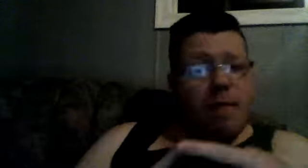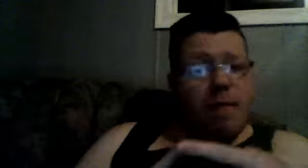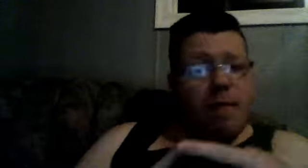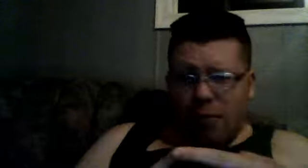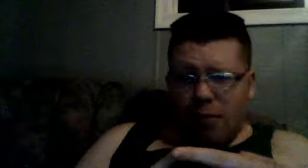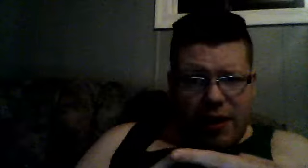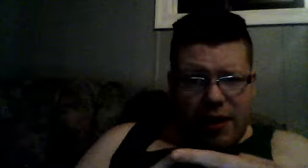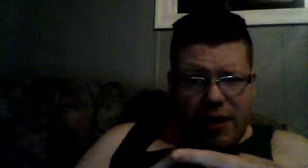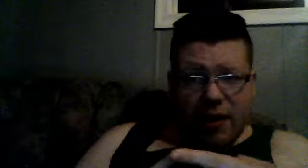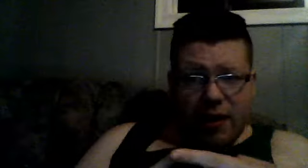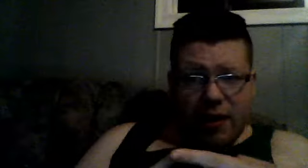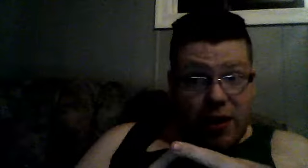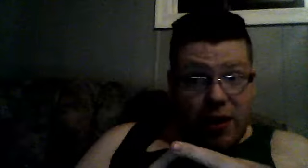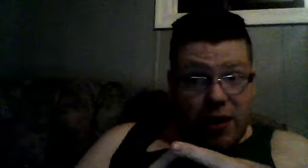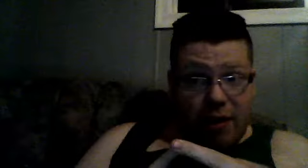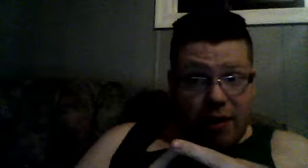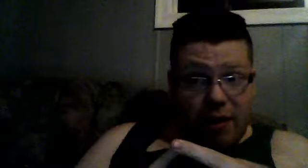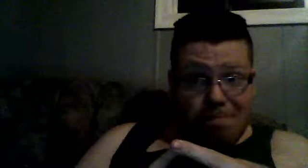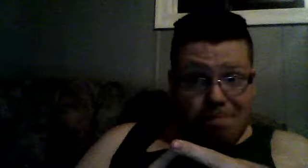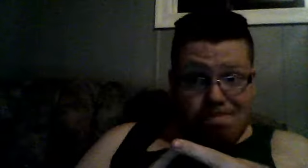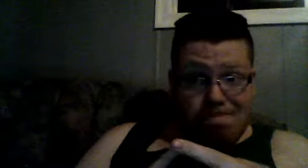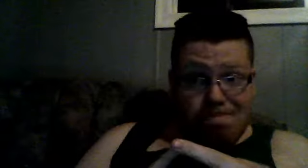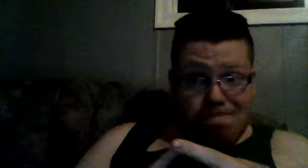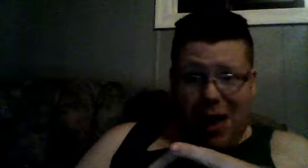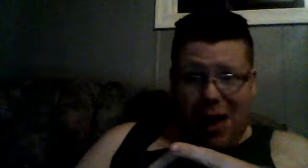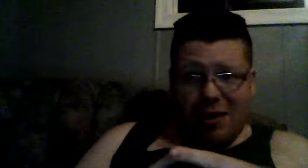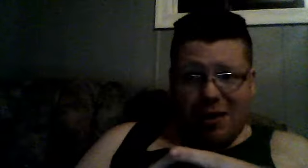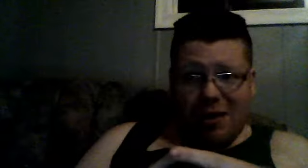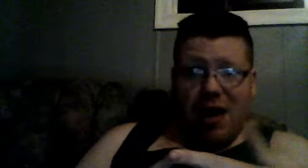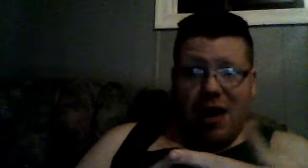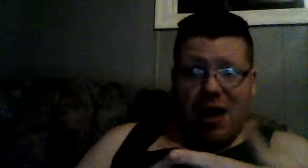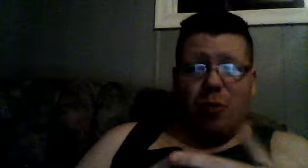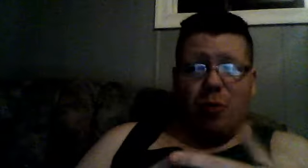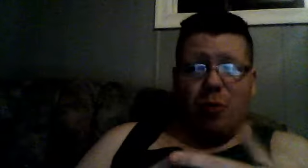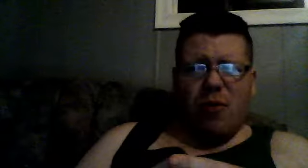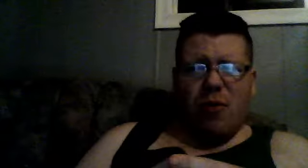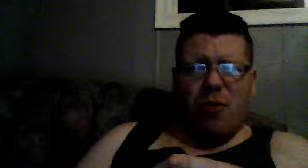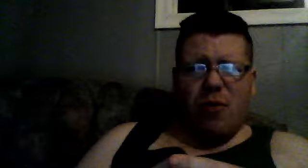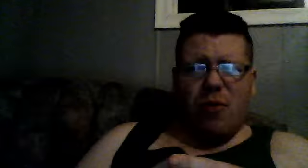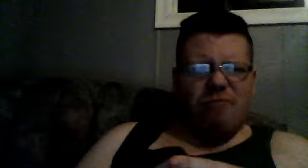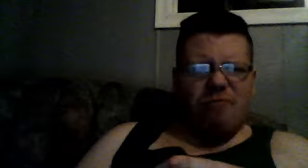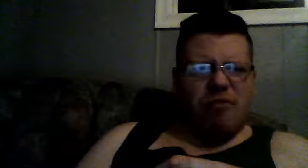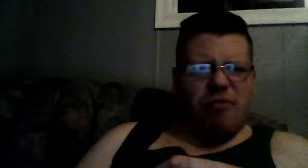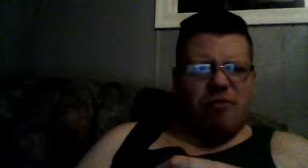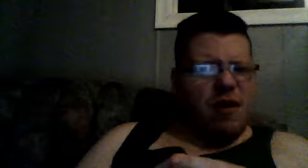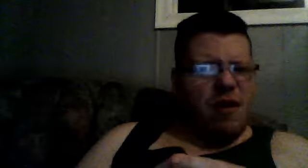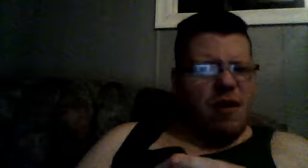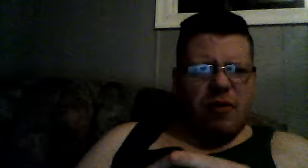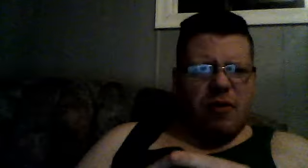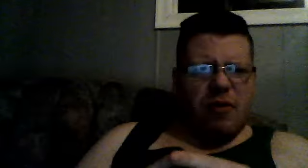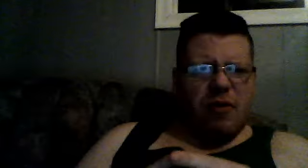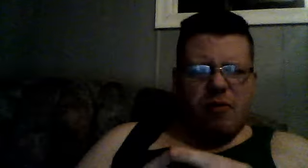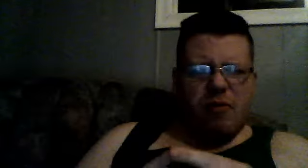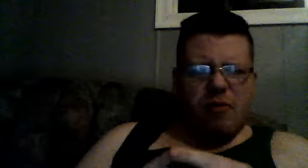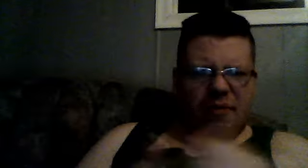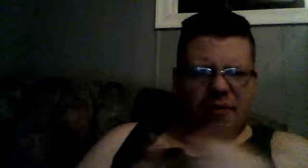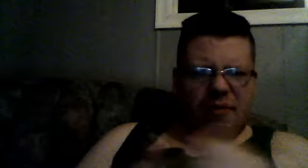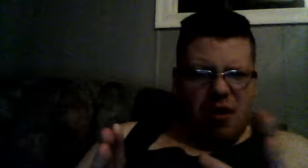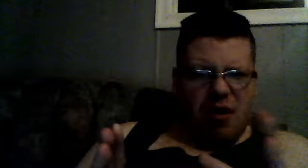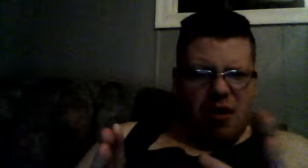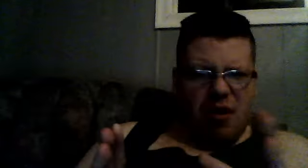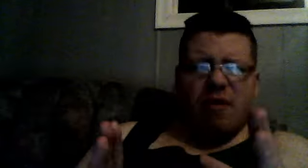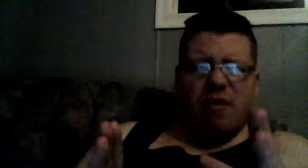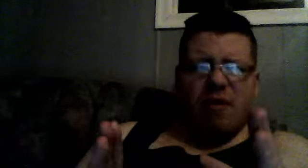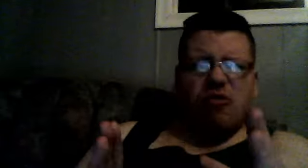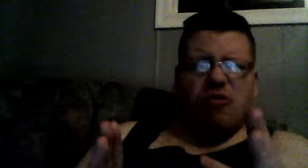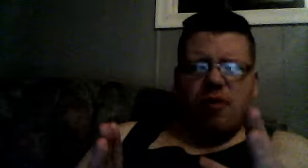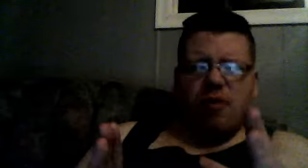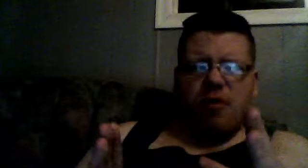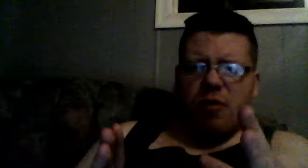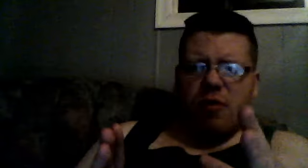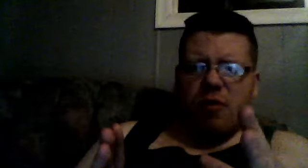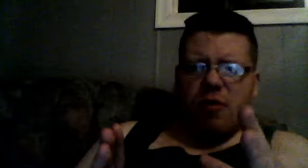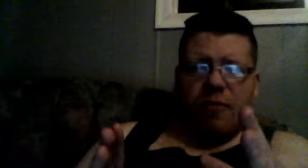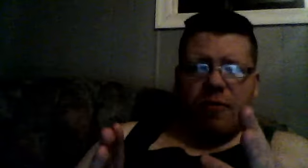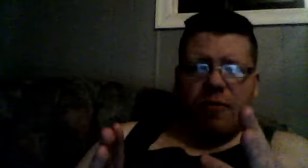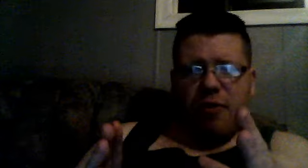Bumblebee getting an upgrade, because back in the day, Bumblebee was Transformers, with the Transformers, the resident whipping boy for the first two